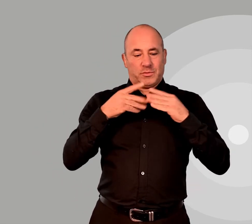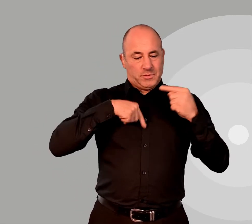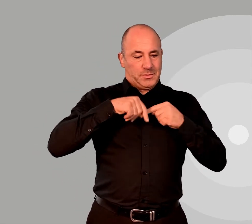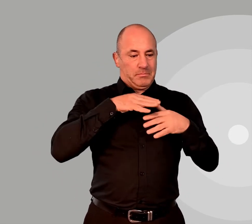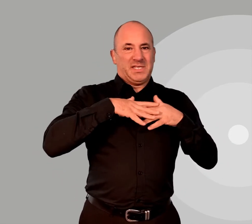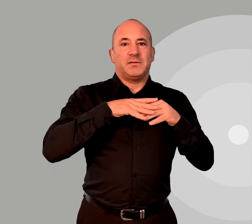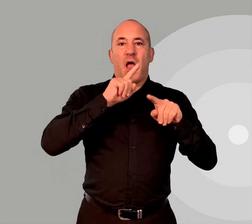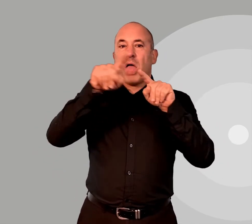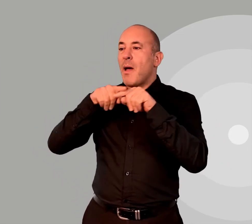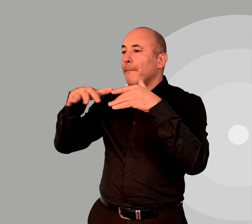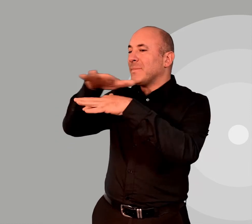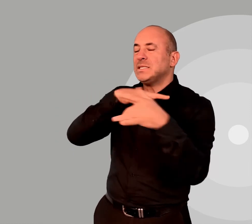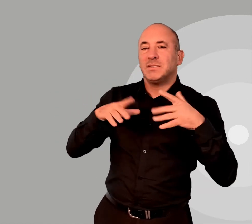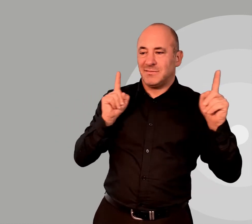household or support bubble.